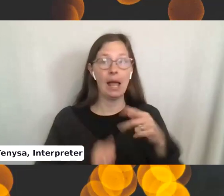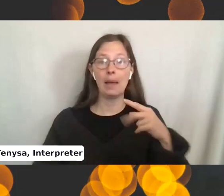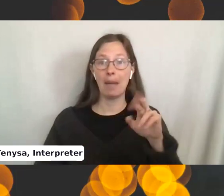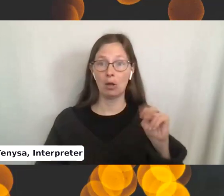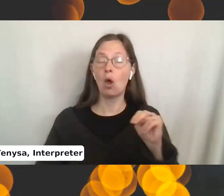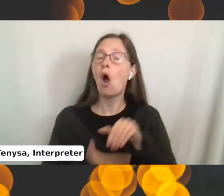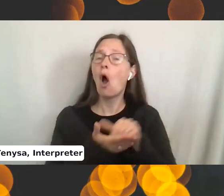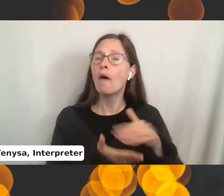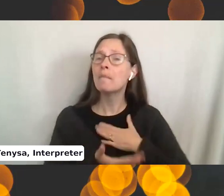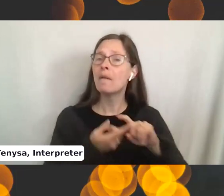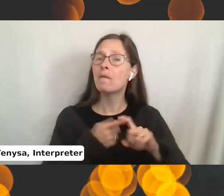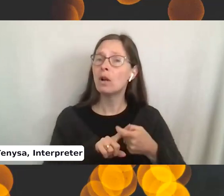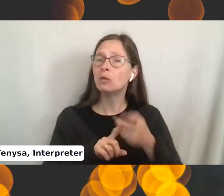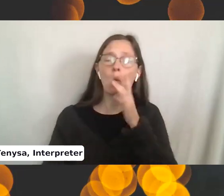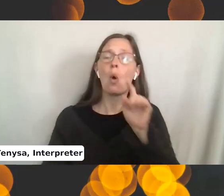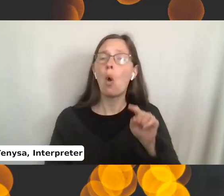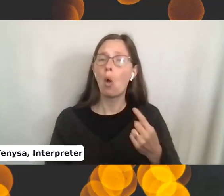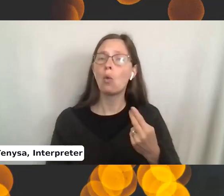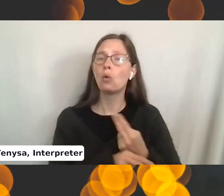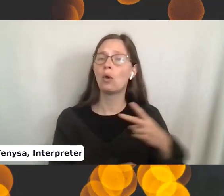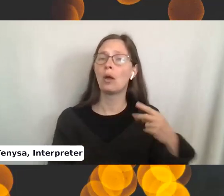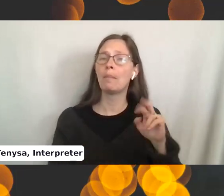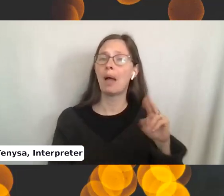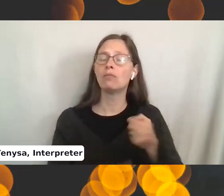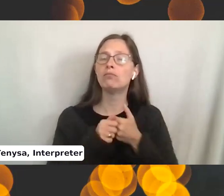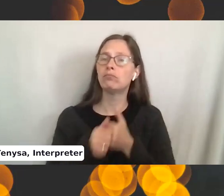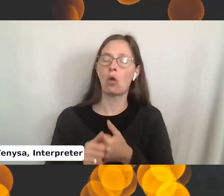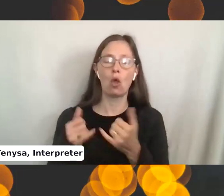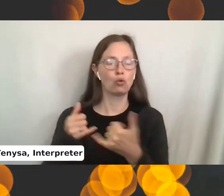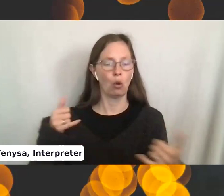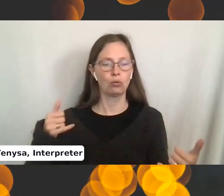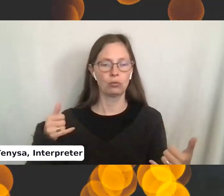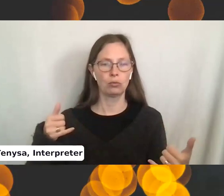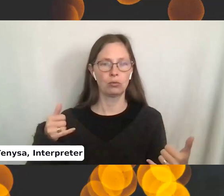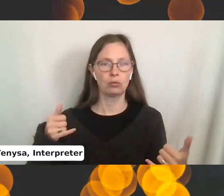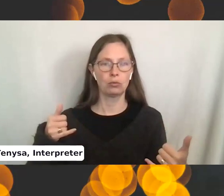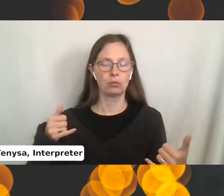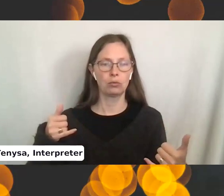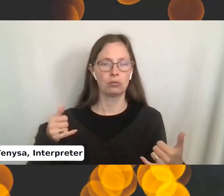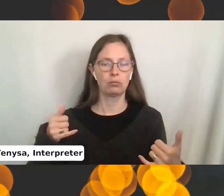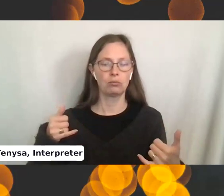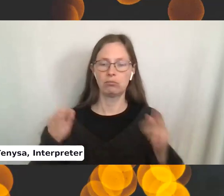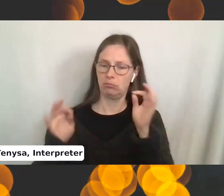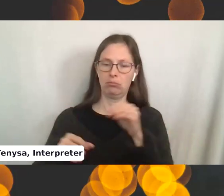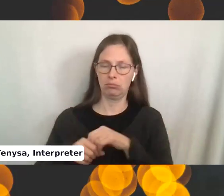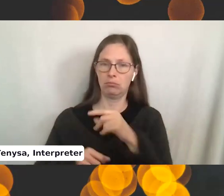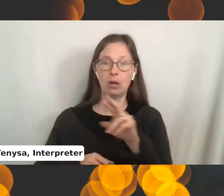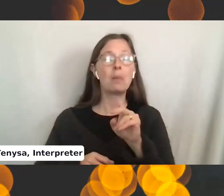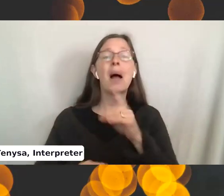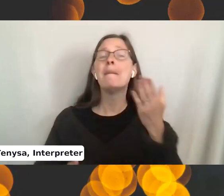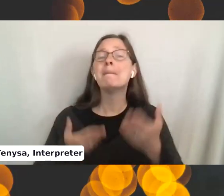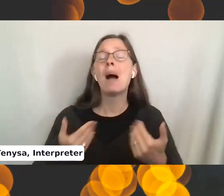of my friends will only do a pattern according to the yarn that is called for in the pattern. But say you have an amazing yarn